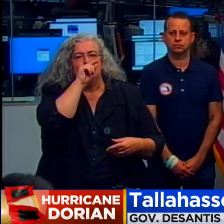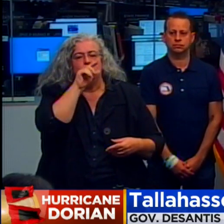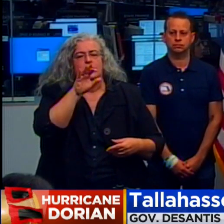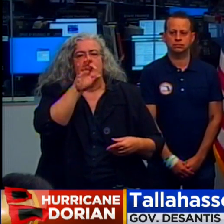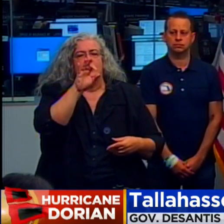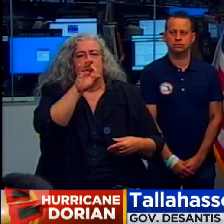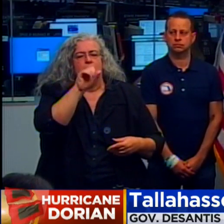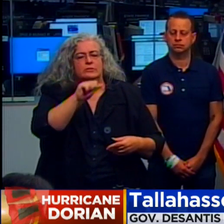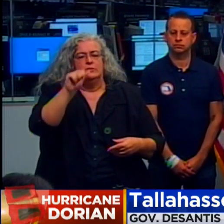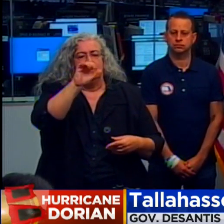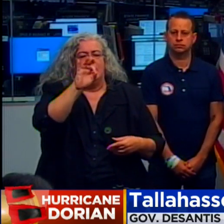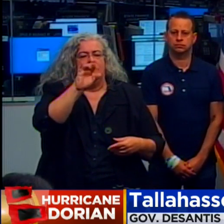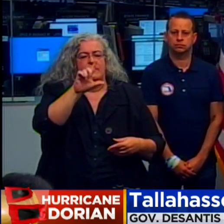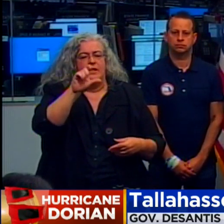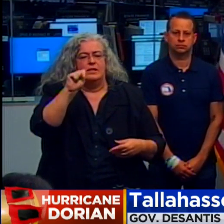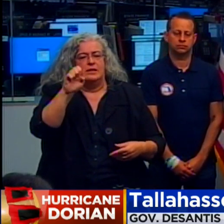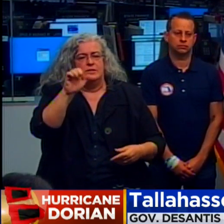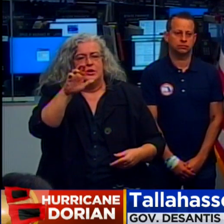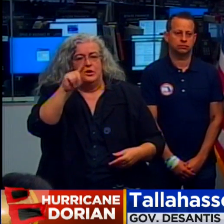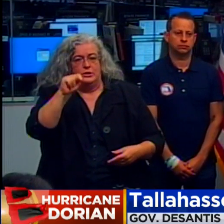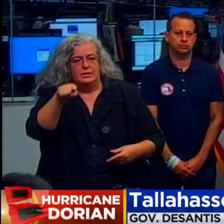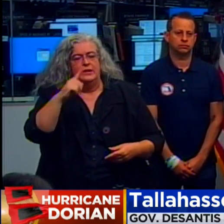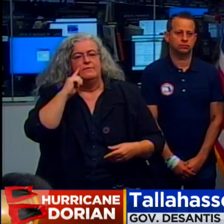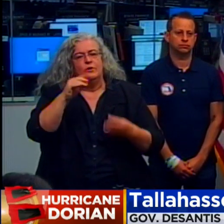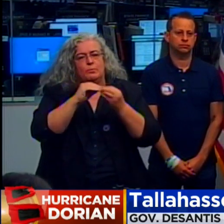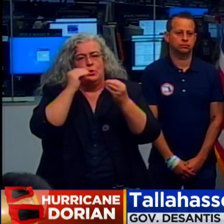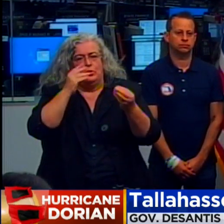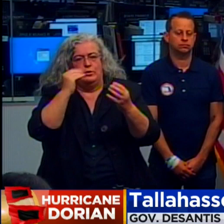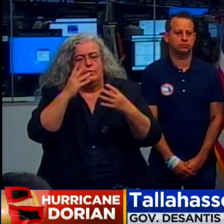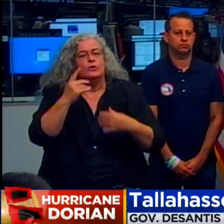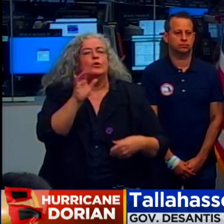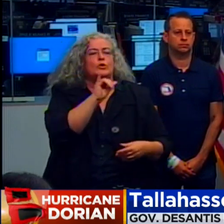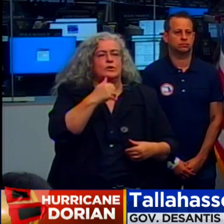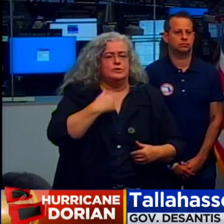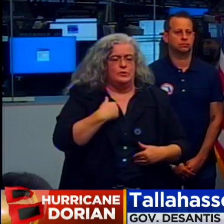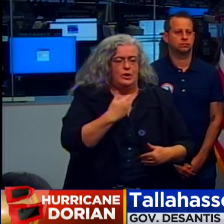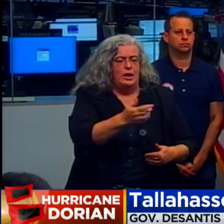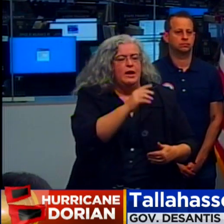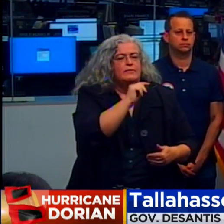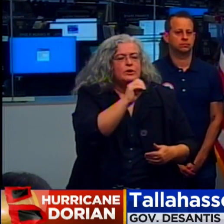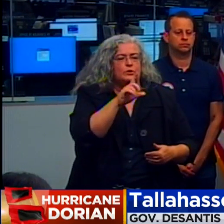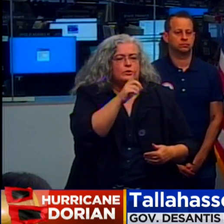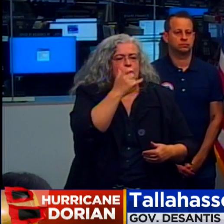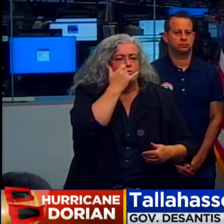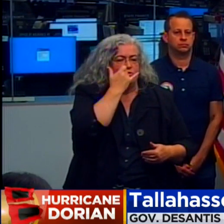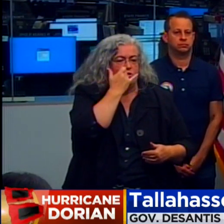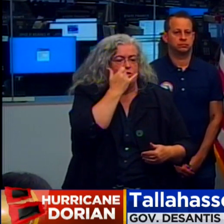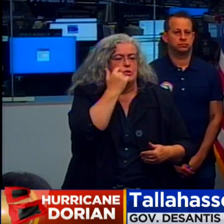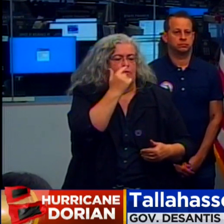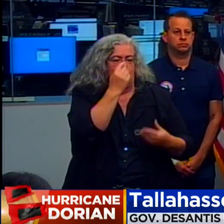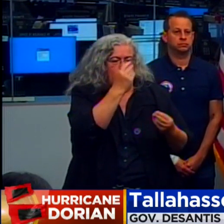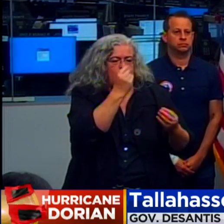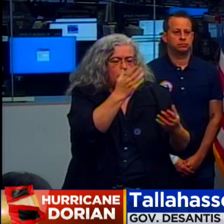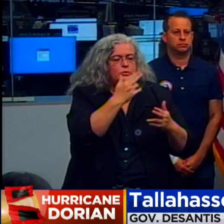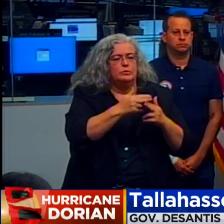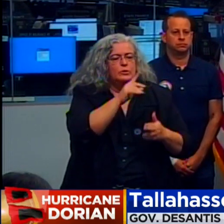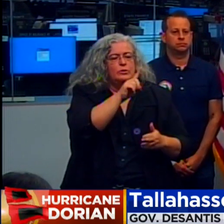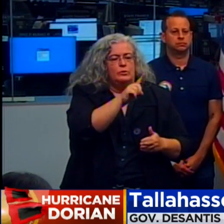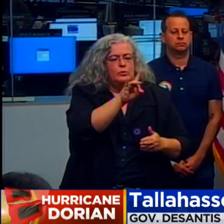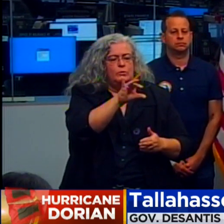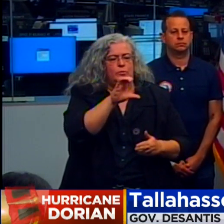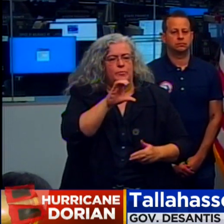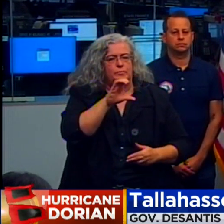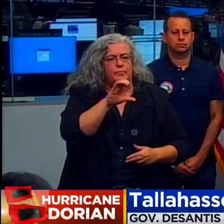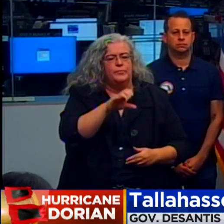FLSERT, and the state is also activating a toll-free hotline for Floridians to receive information. And that number is 1